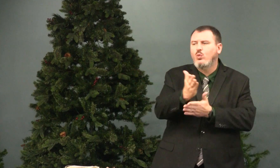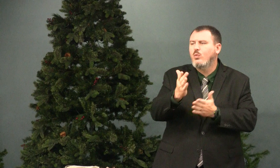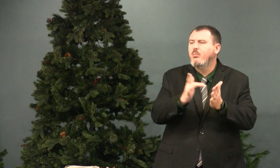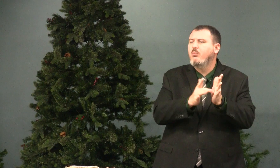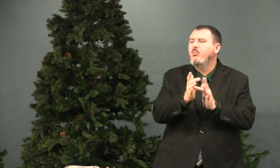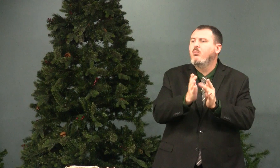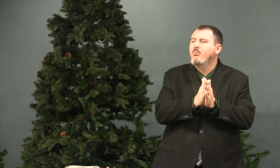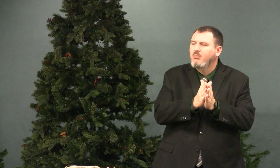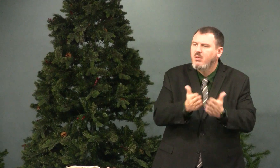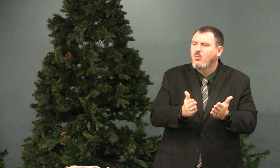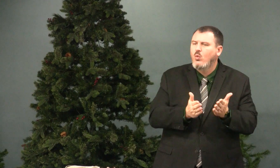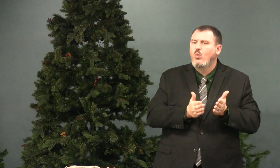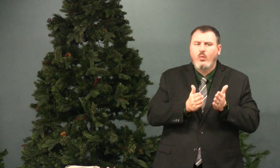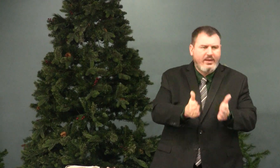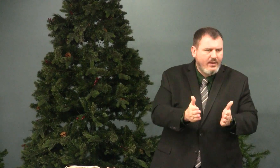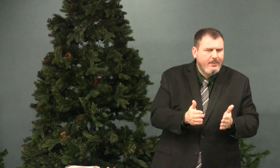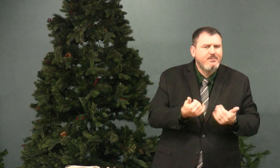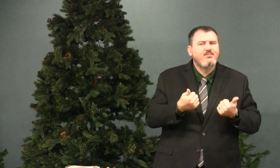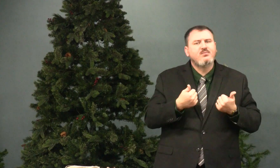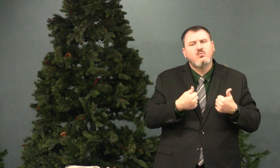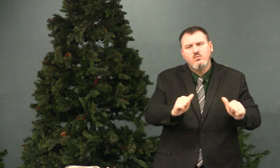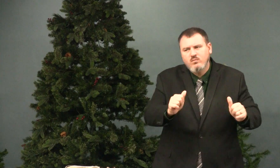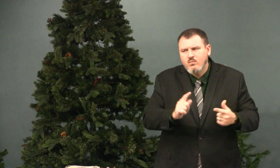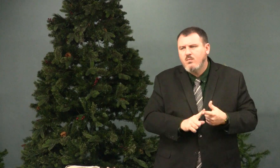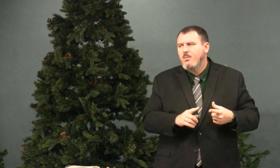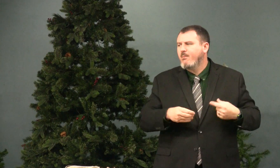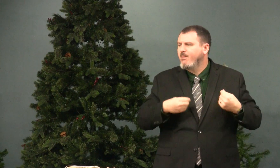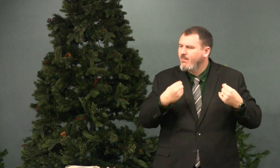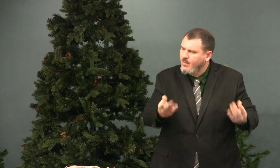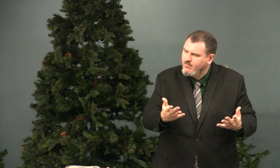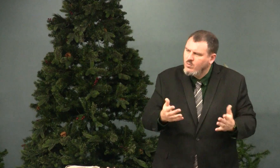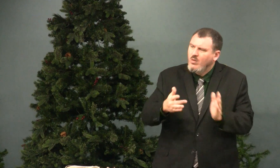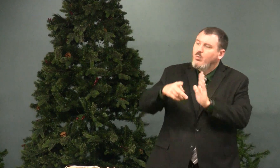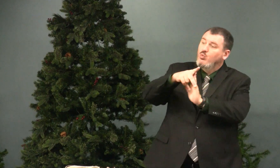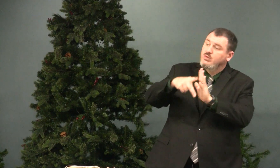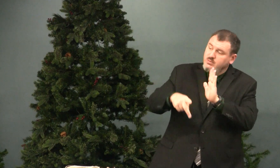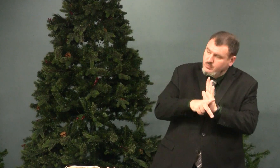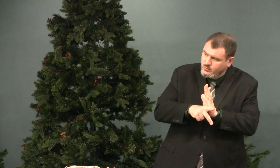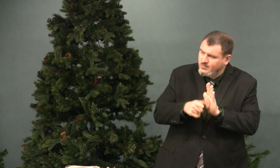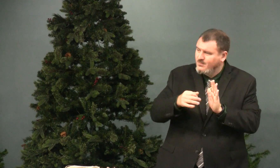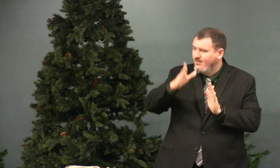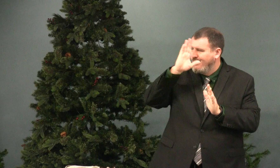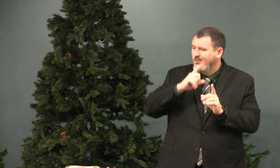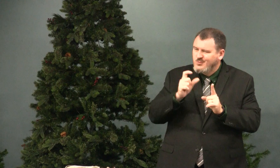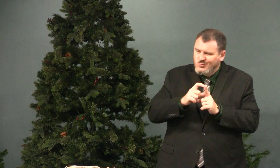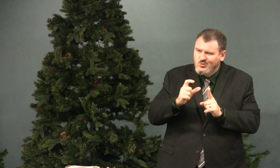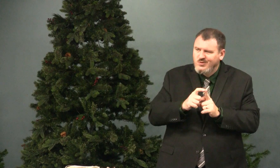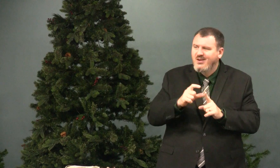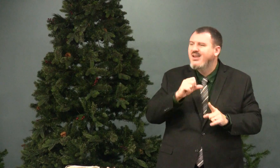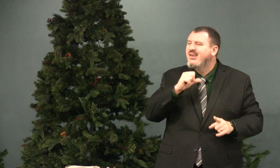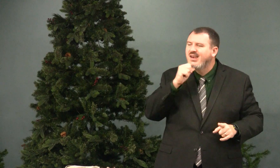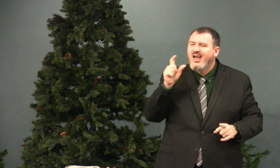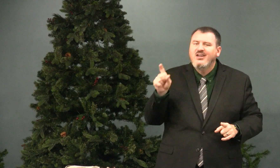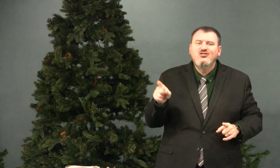present it through a biblical way, and try to provide the principles of God's Word.